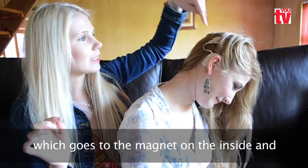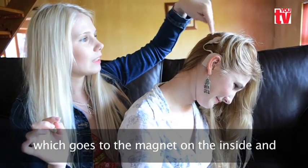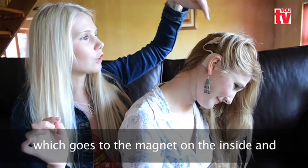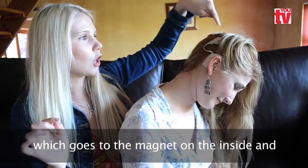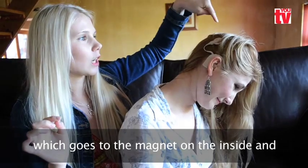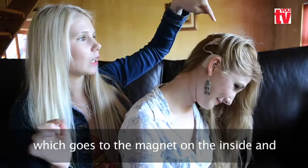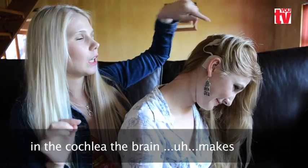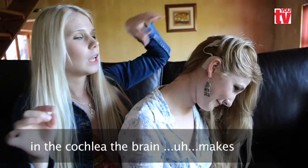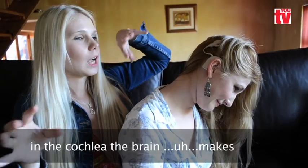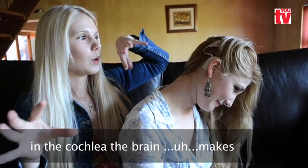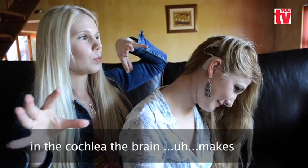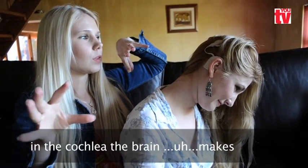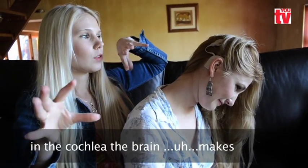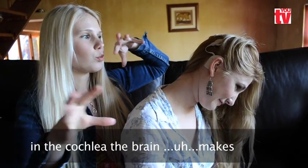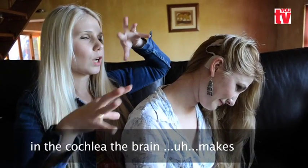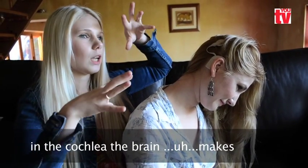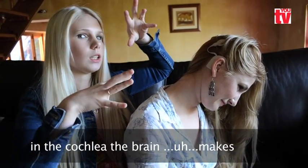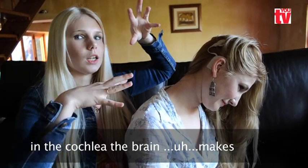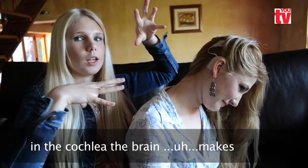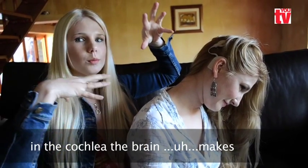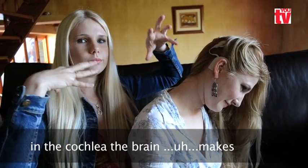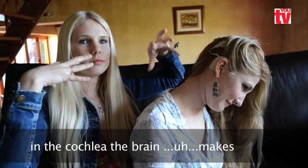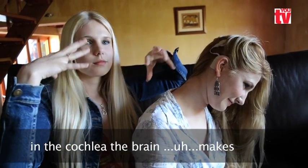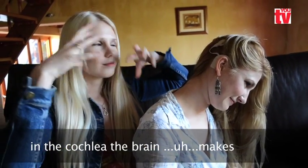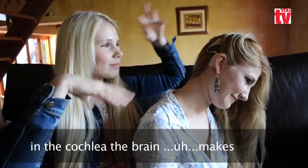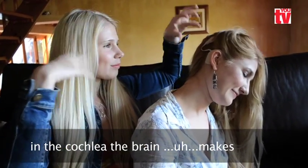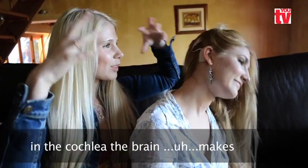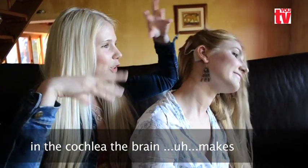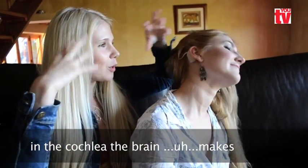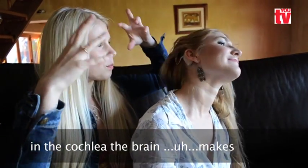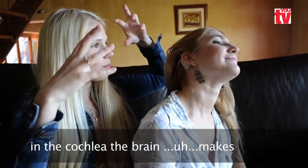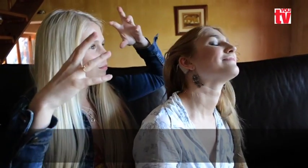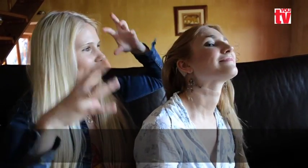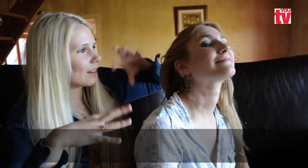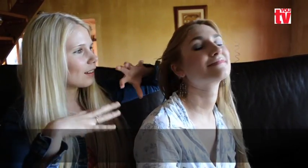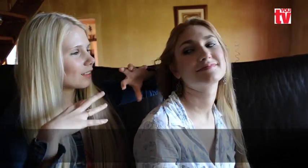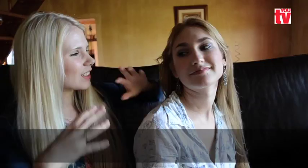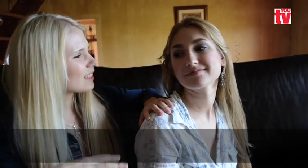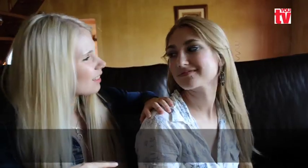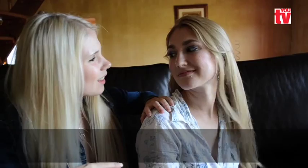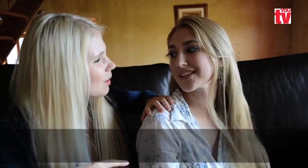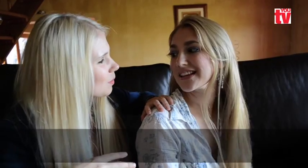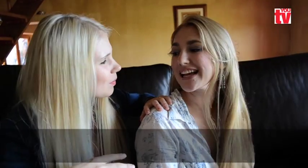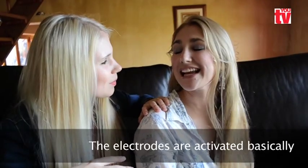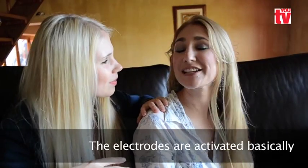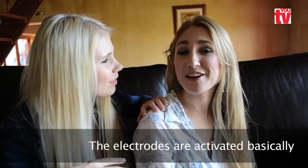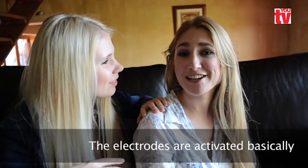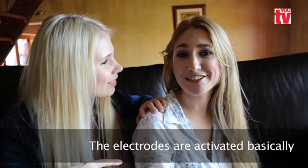And in the cochlear, the brain, you know, makes, what is it? The electrodes are